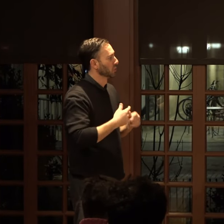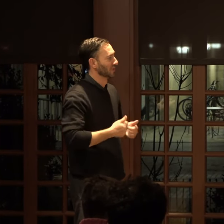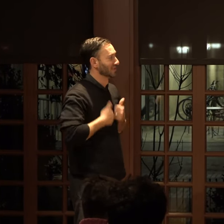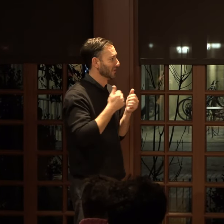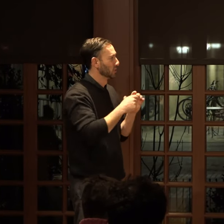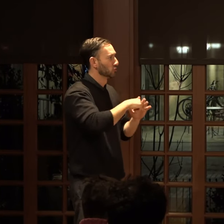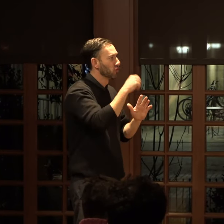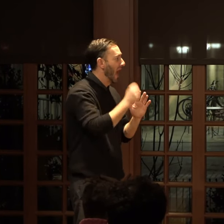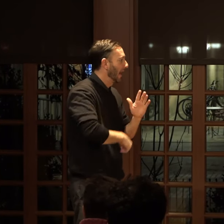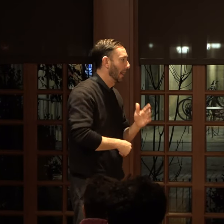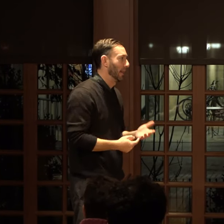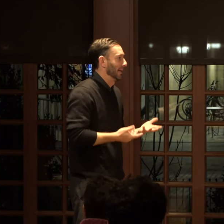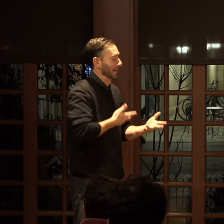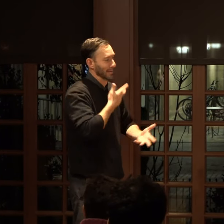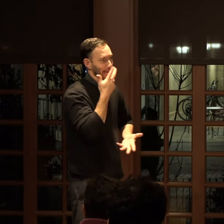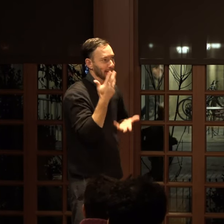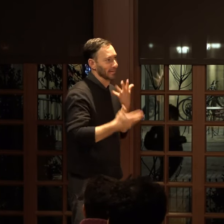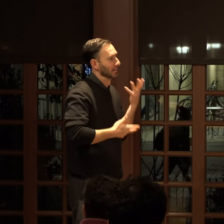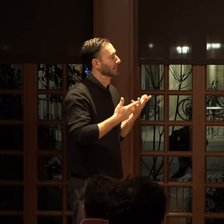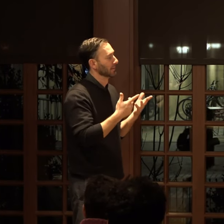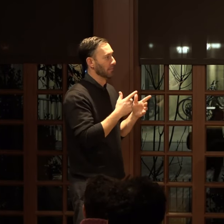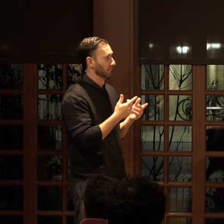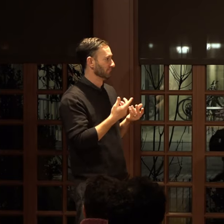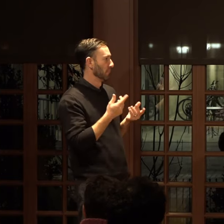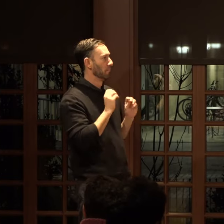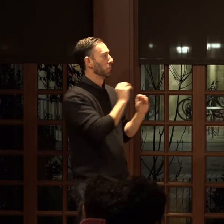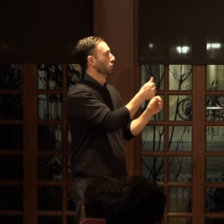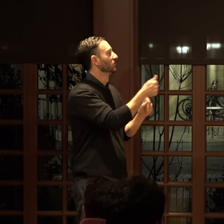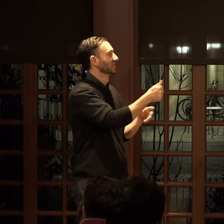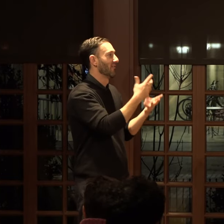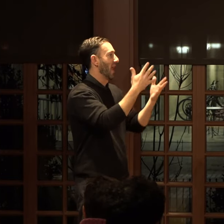radically and putting yourself out there?